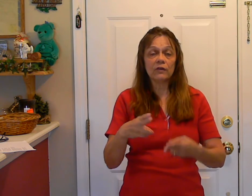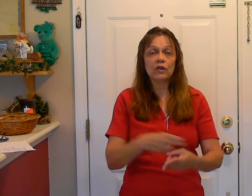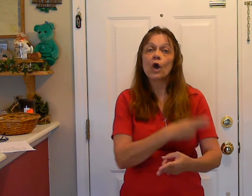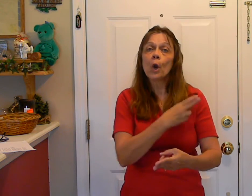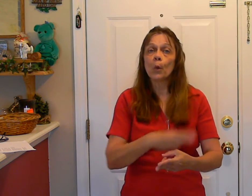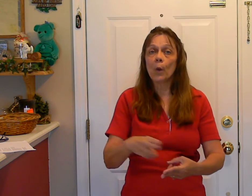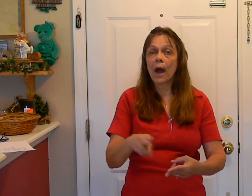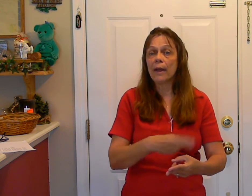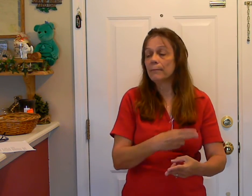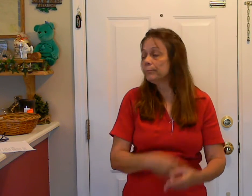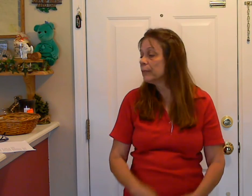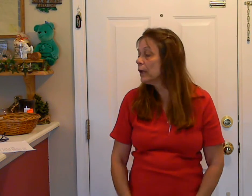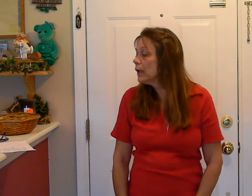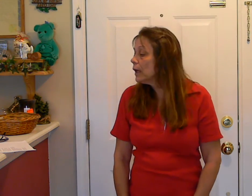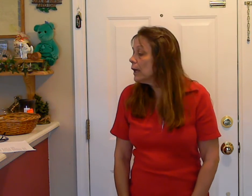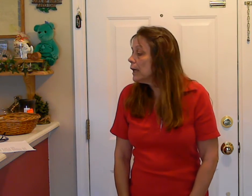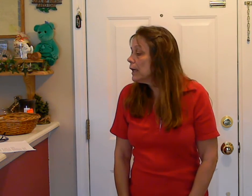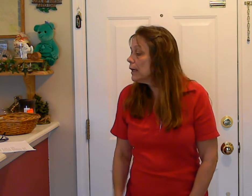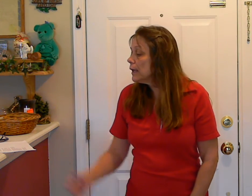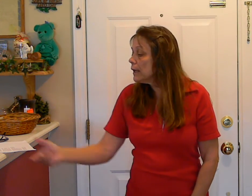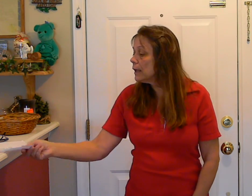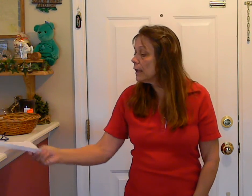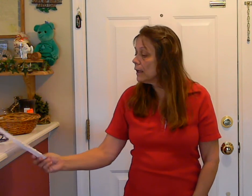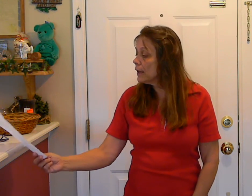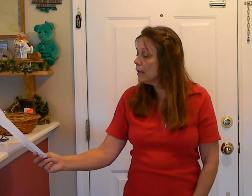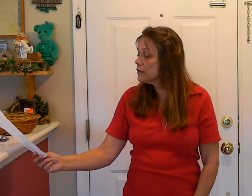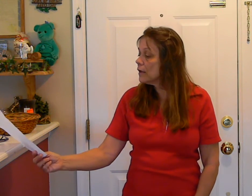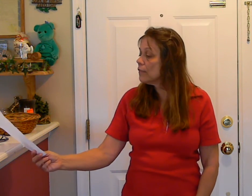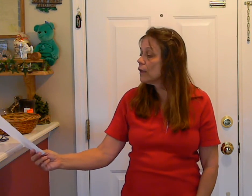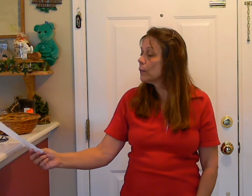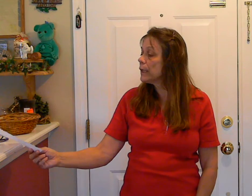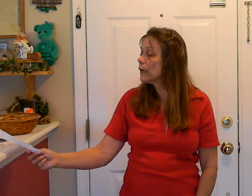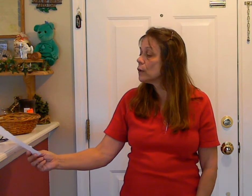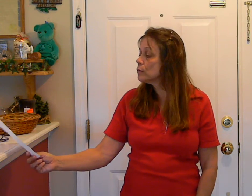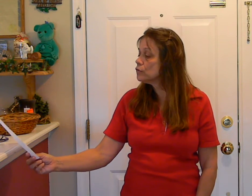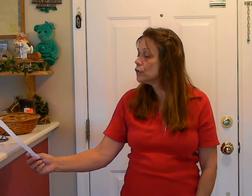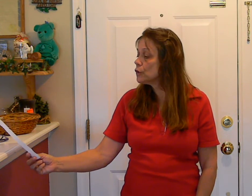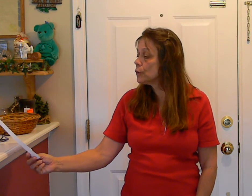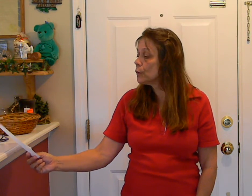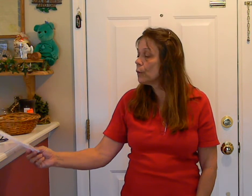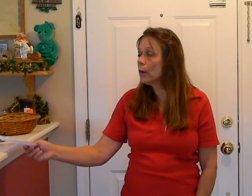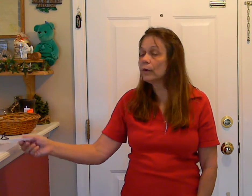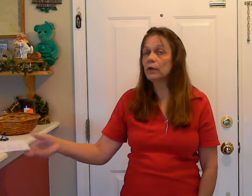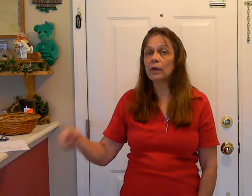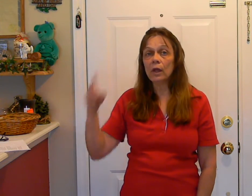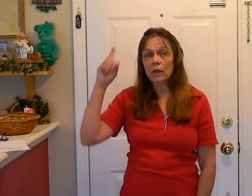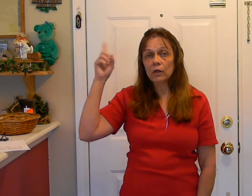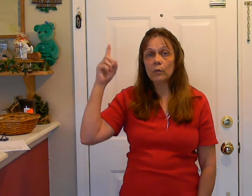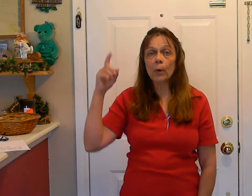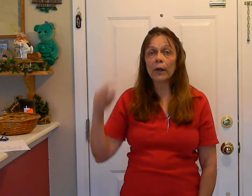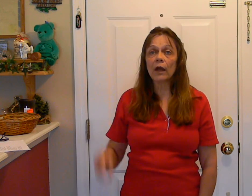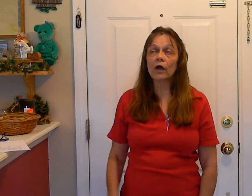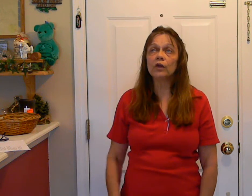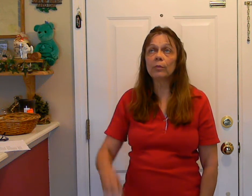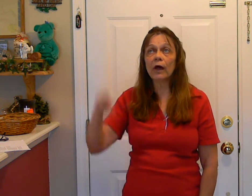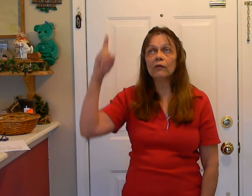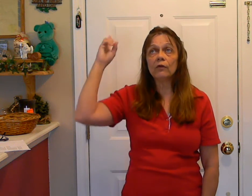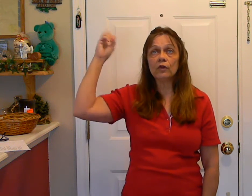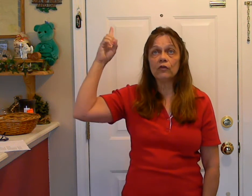rhyme. And then we go to you poured out all your blood. So it's